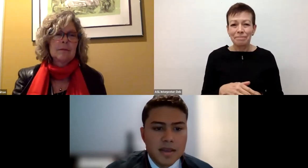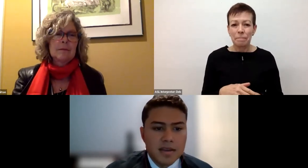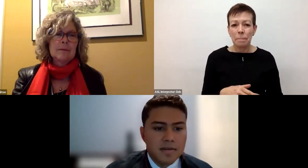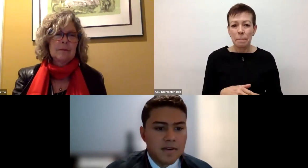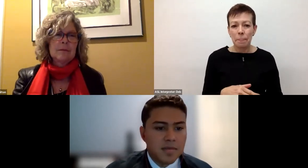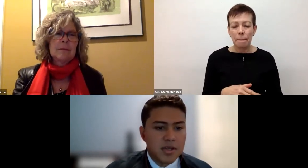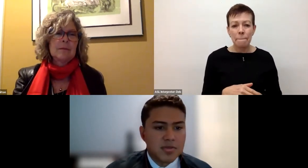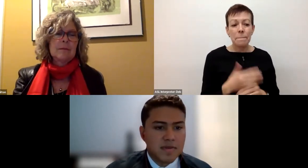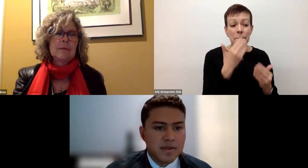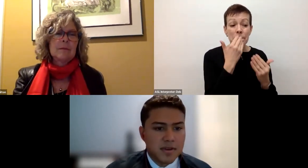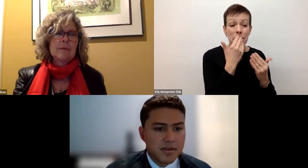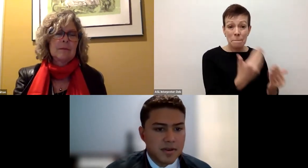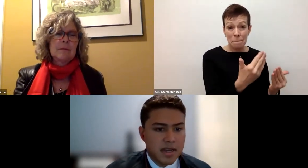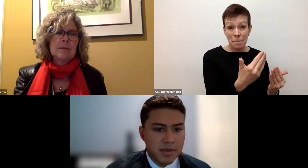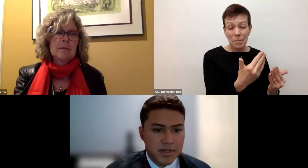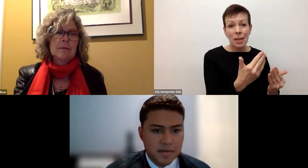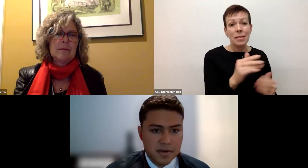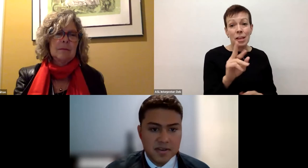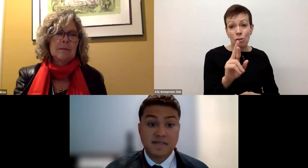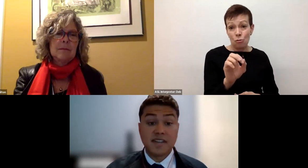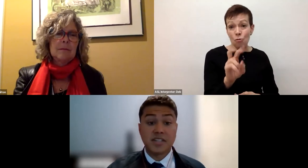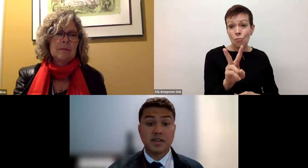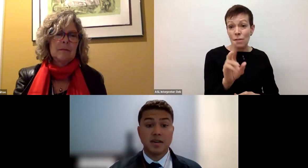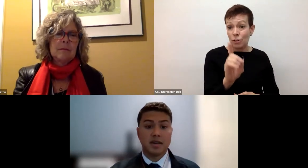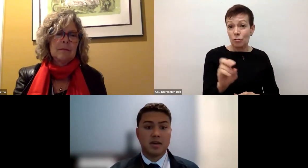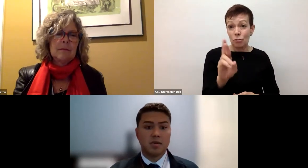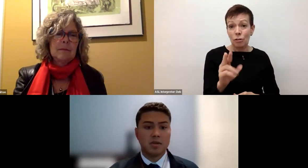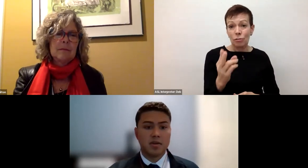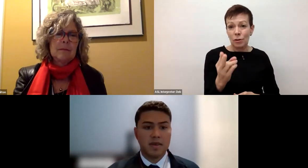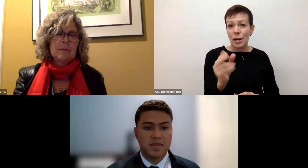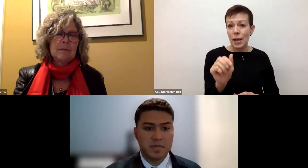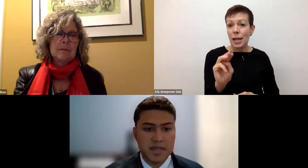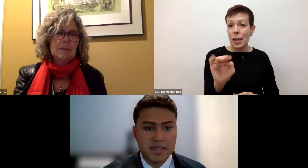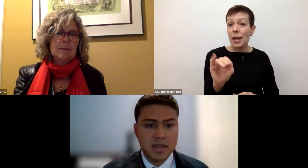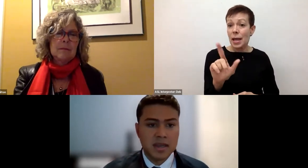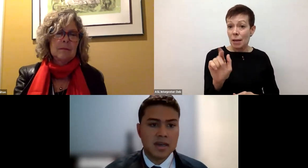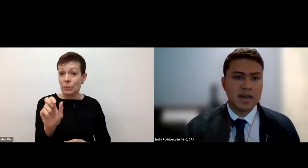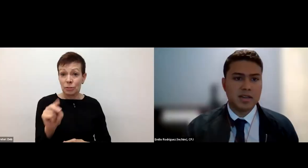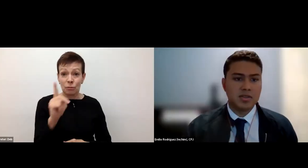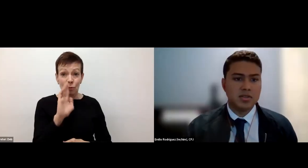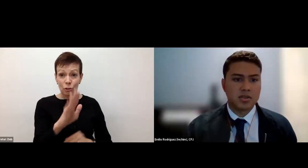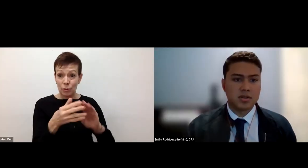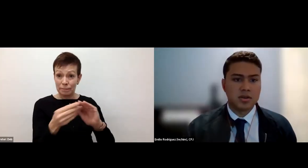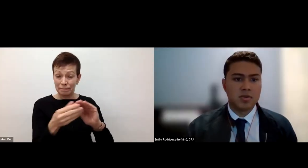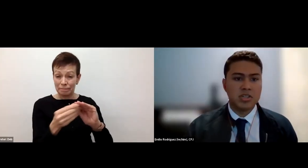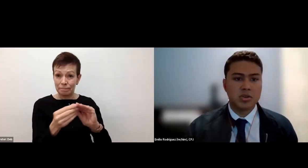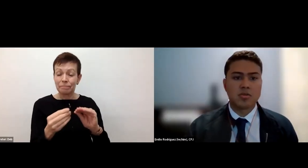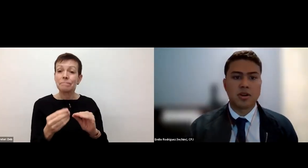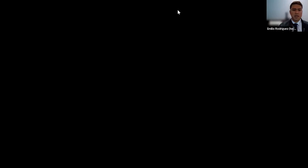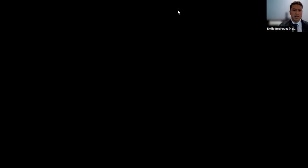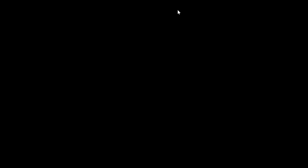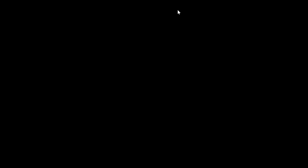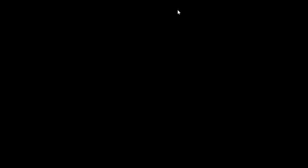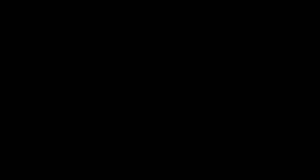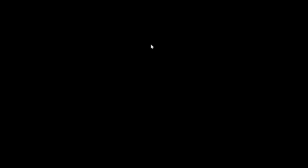Thank you very much, Reverend Dr. Hamilton, for your intervention. We will now give space to Dr. Rachel